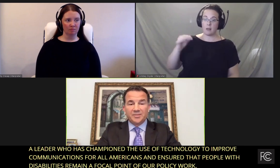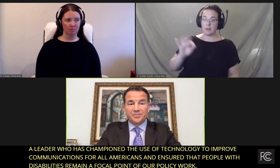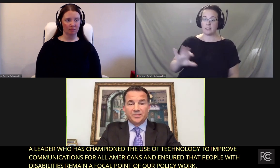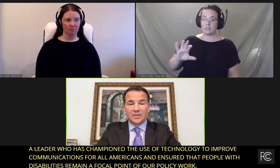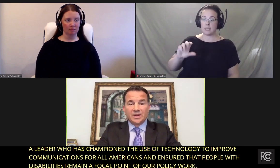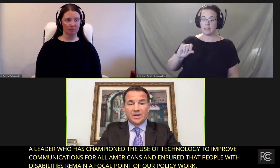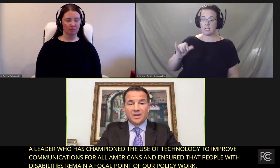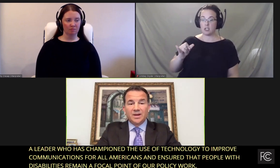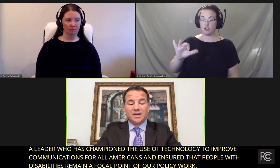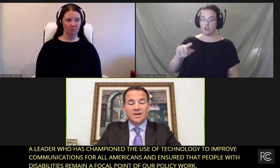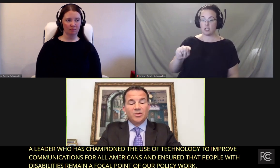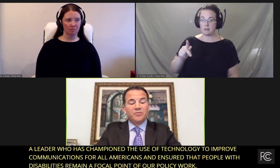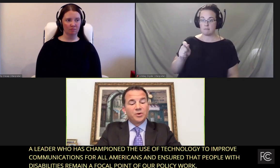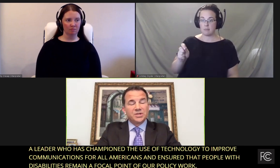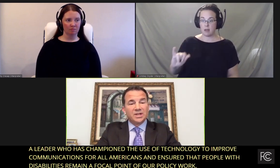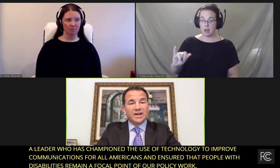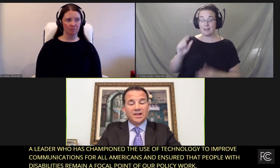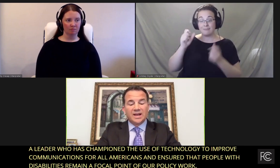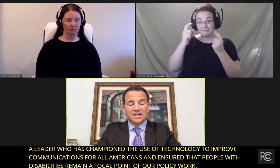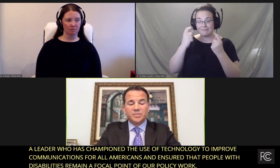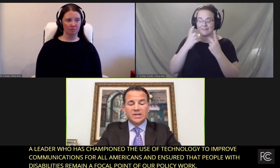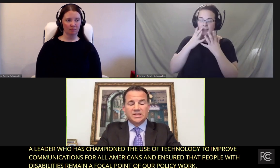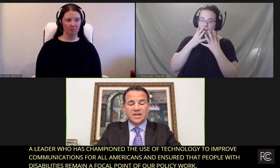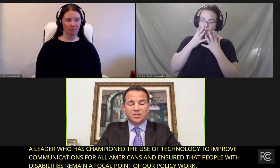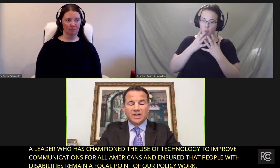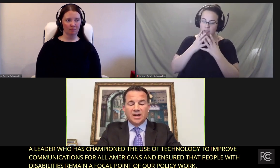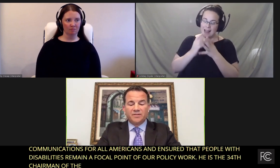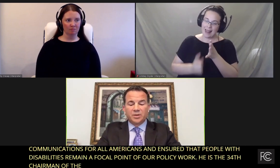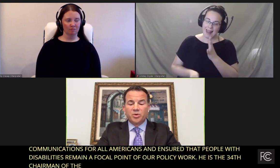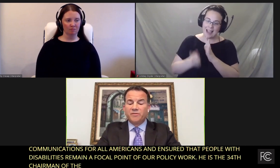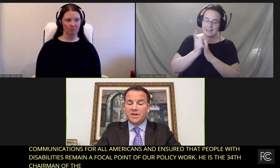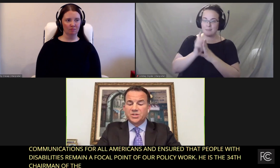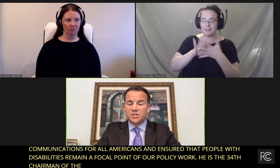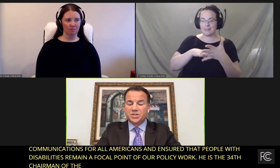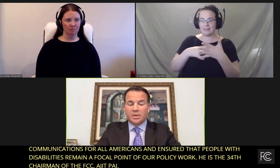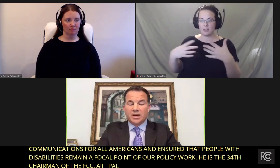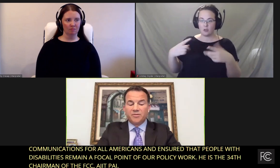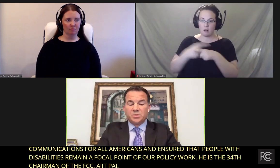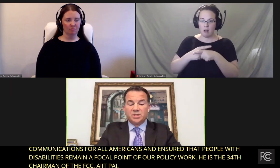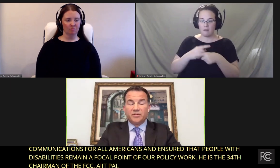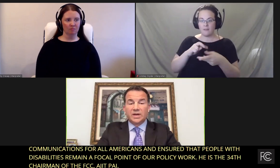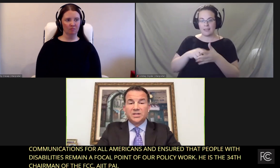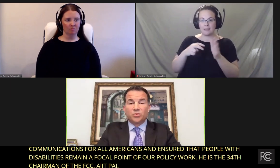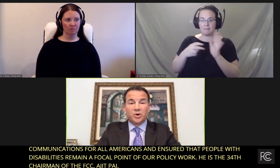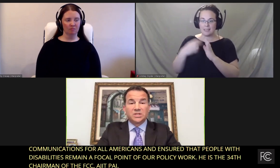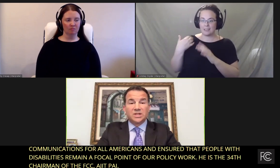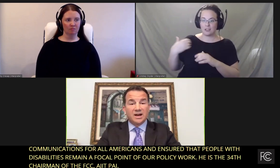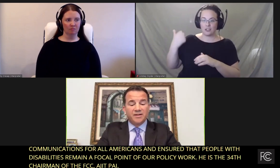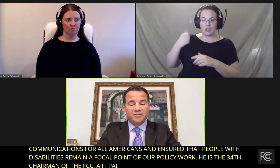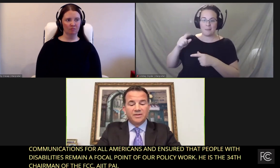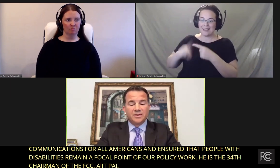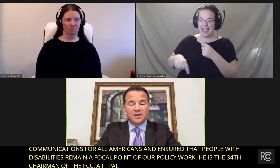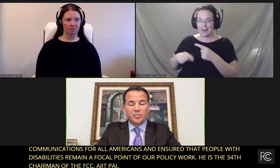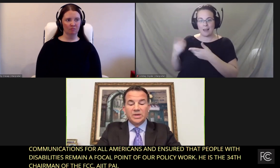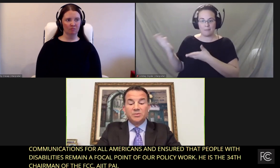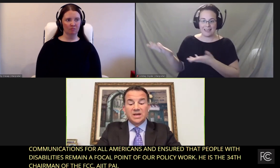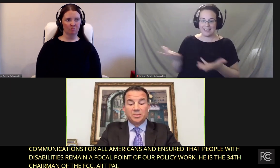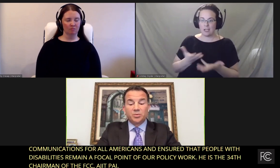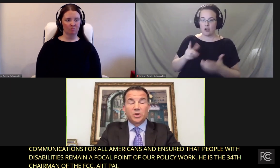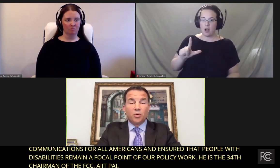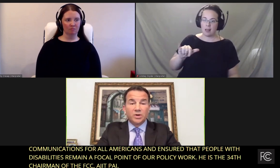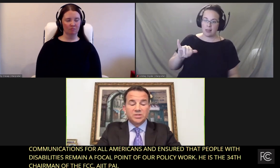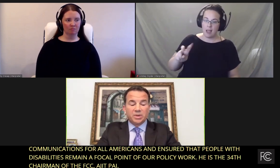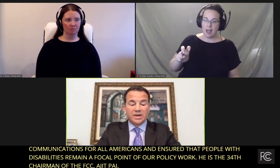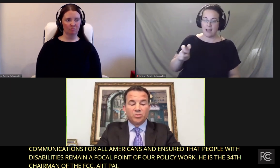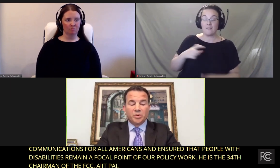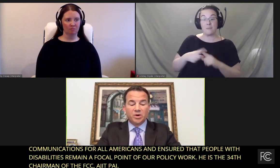Ajit Pai. Now, unfortunately, a last minute scheduling conflict prevents Chairman Pai from delivering his remarks live, but he